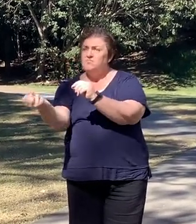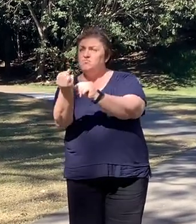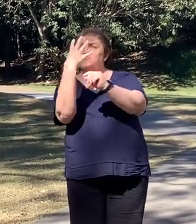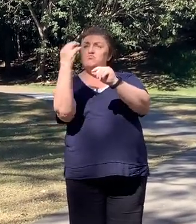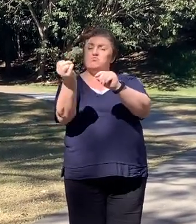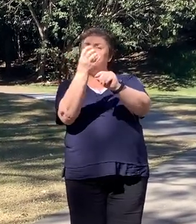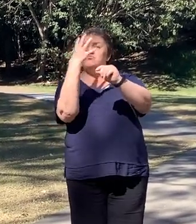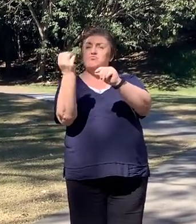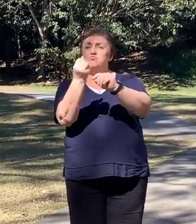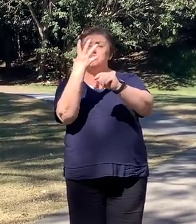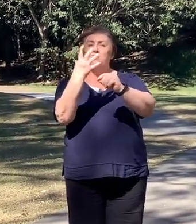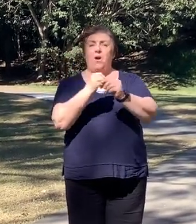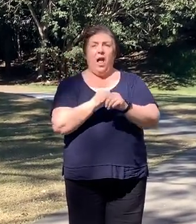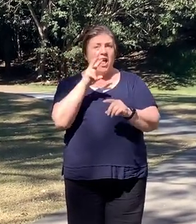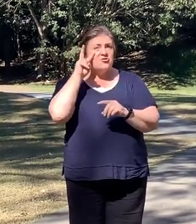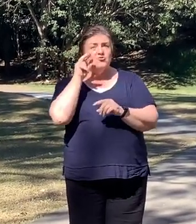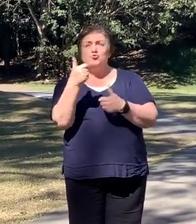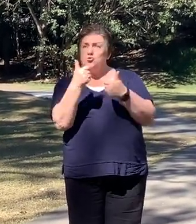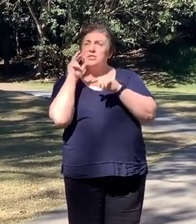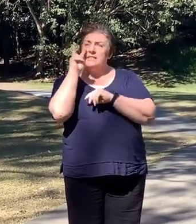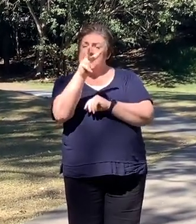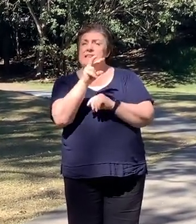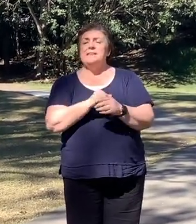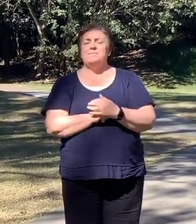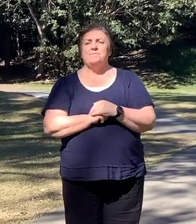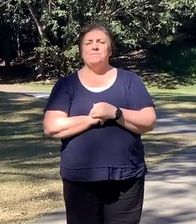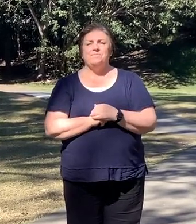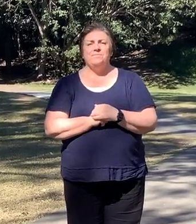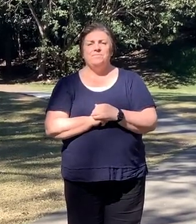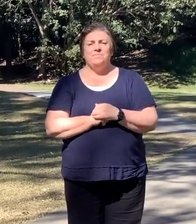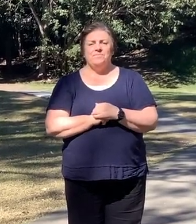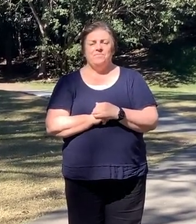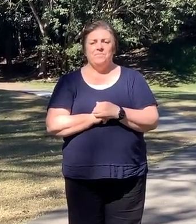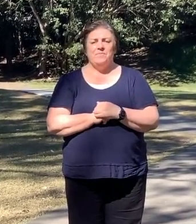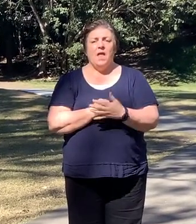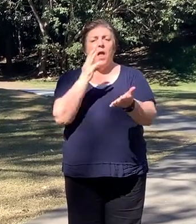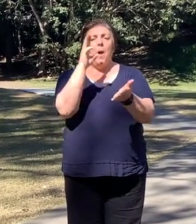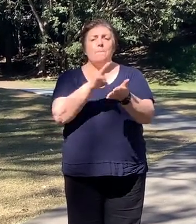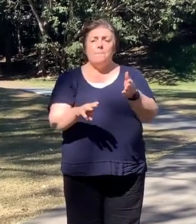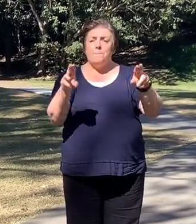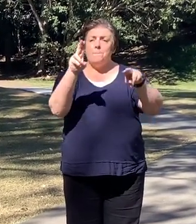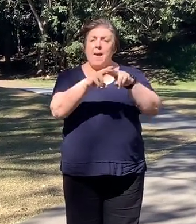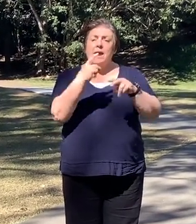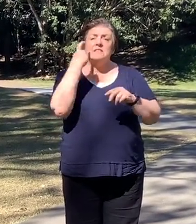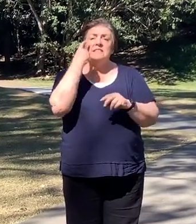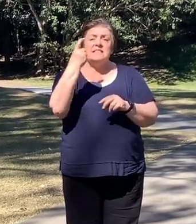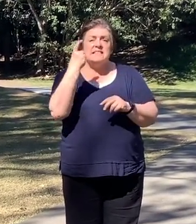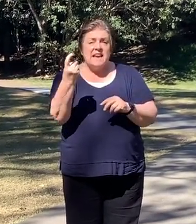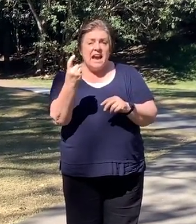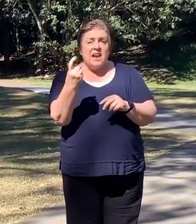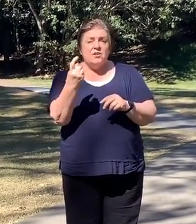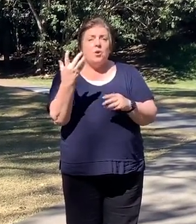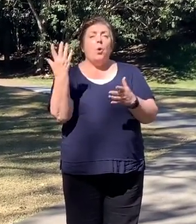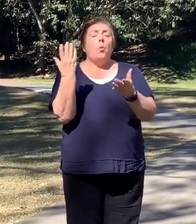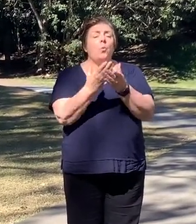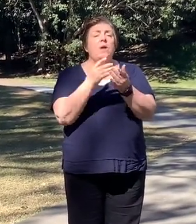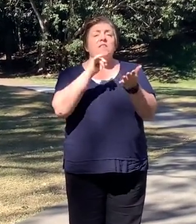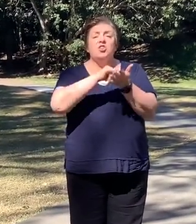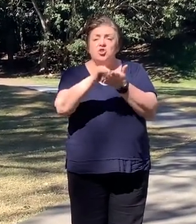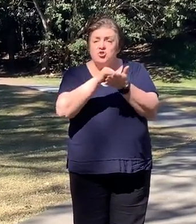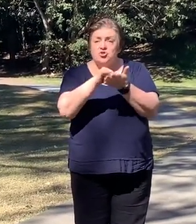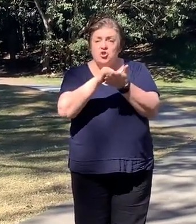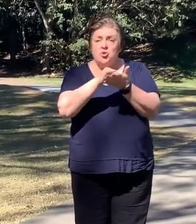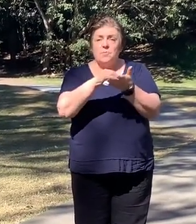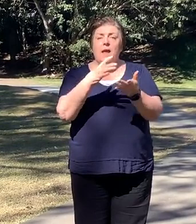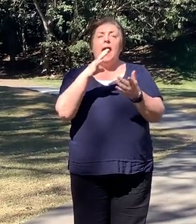progressively get up on the channel as well. To our parents and carers who are engaged with the YouTube channel, we've